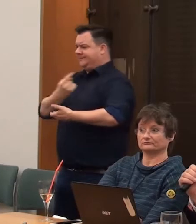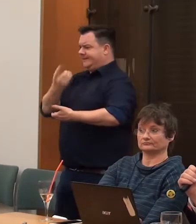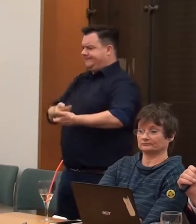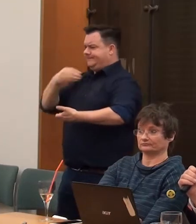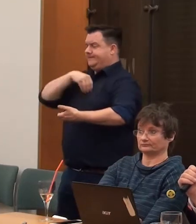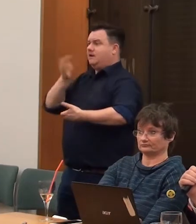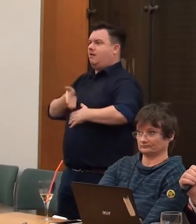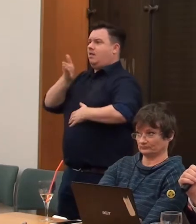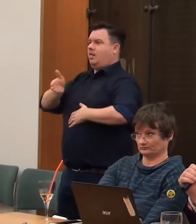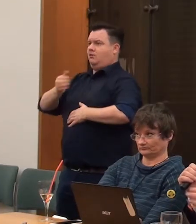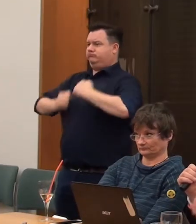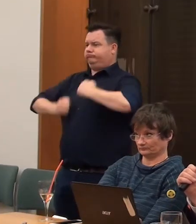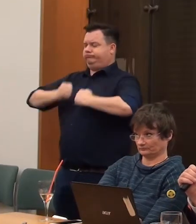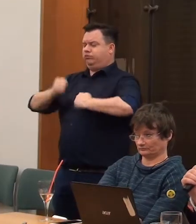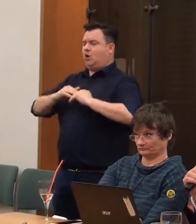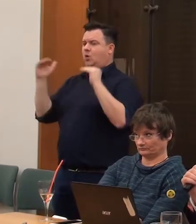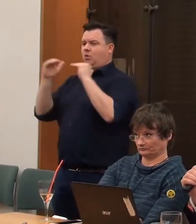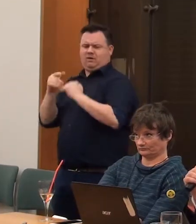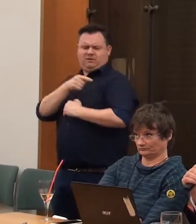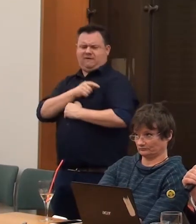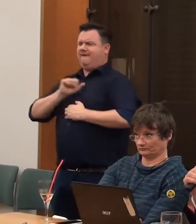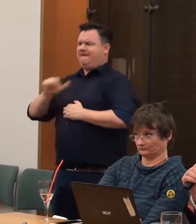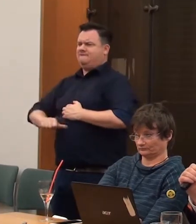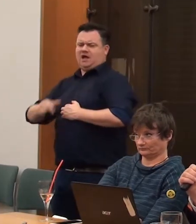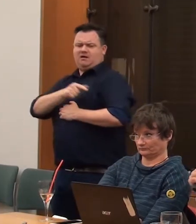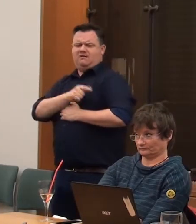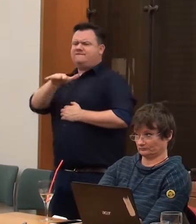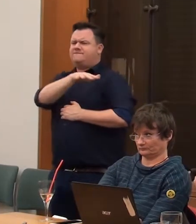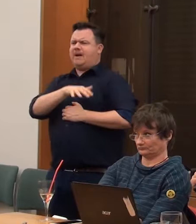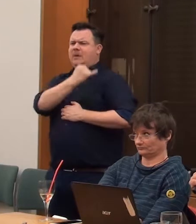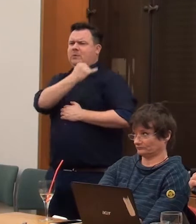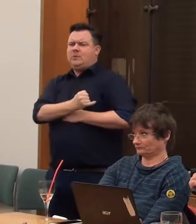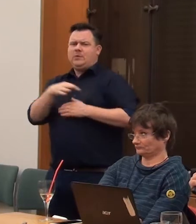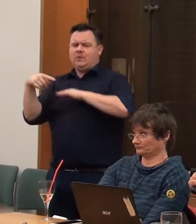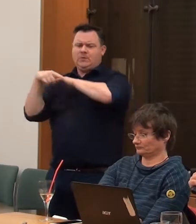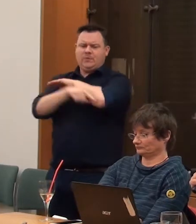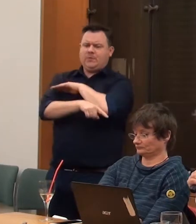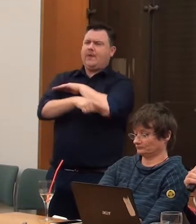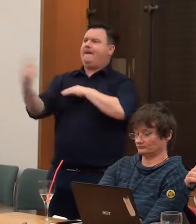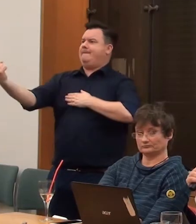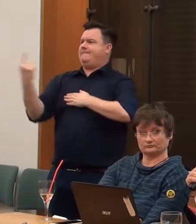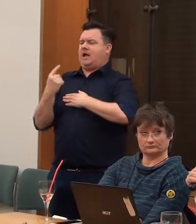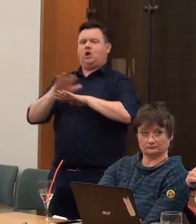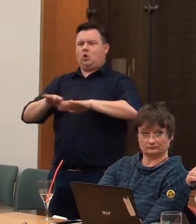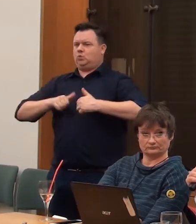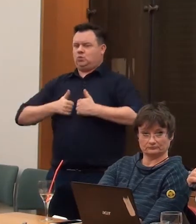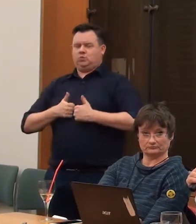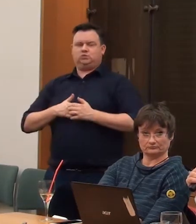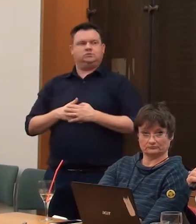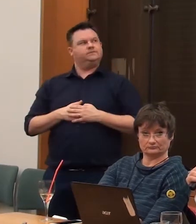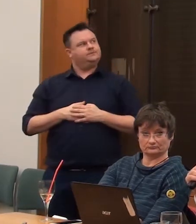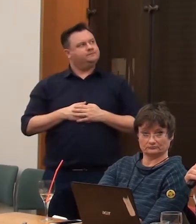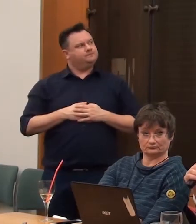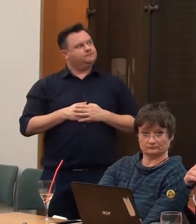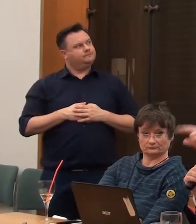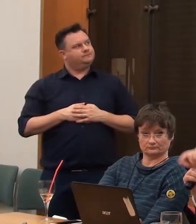off to war, still fat. His family then destitute, well, he's out fighting. And of course, how does he come back? Well, not so well. He's, course,